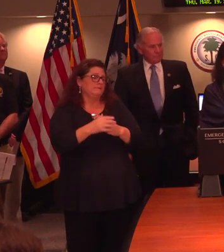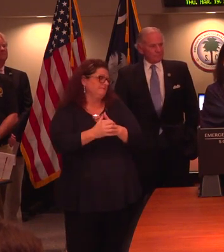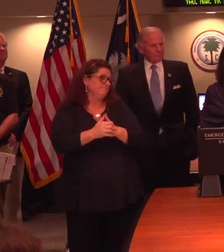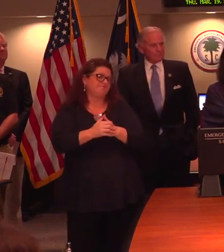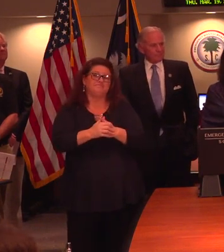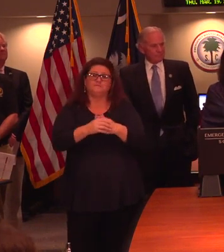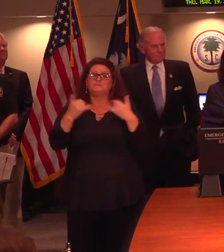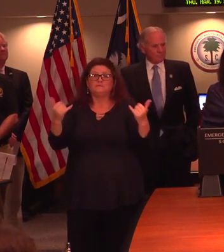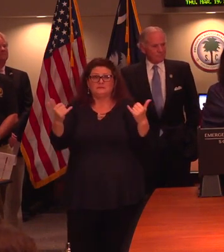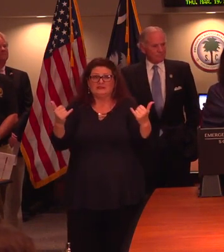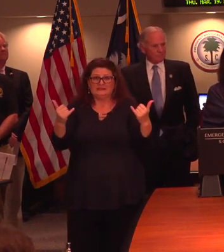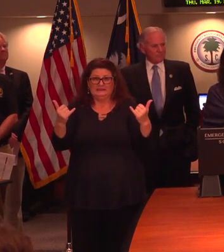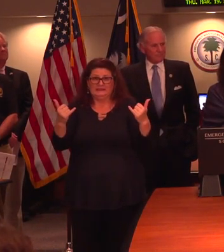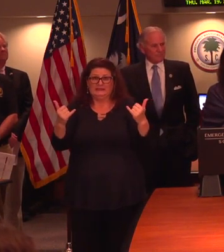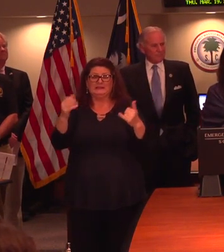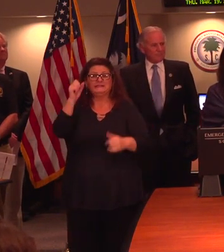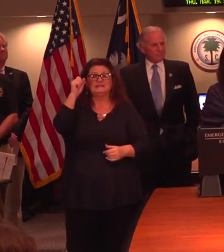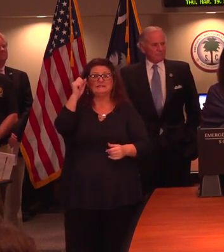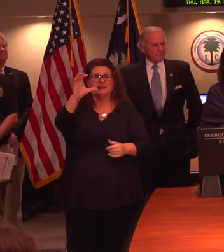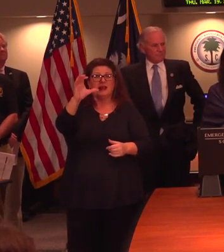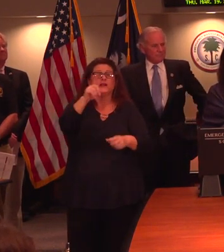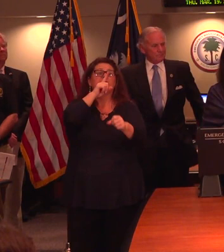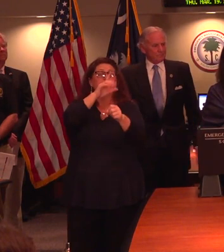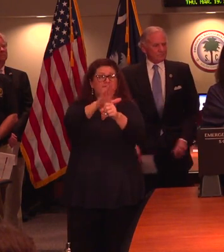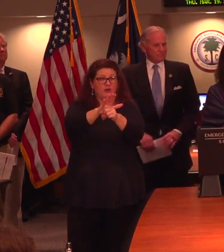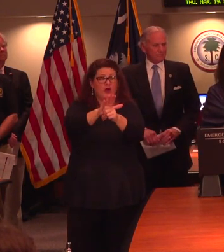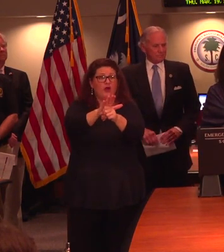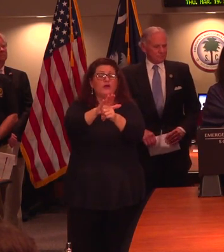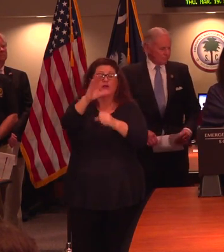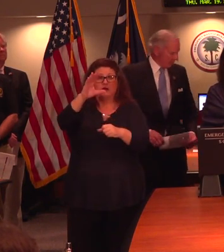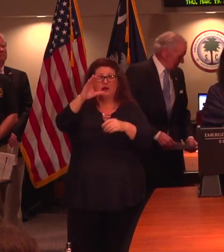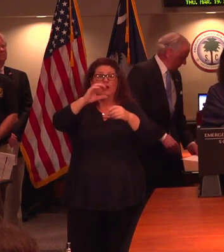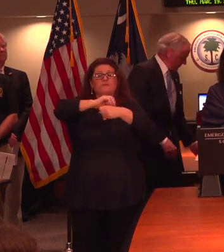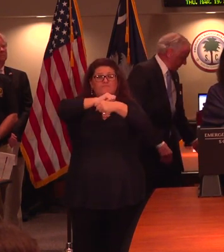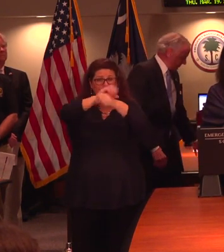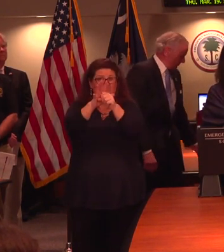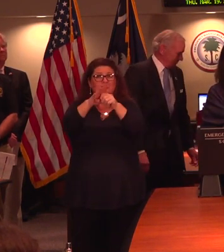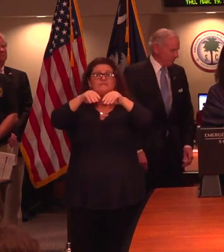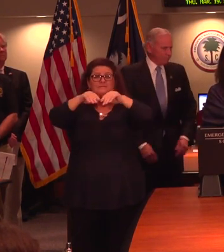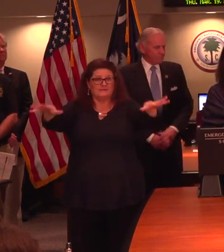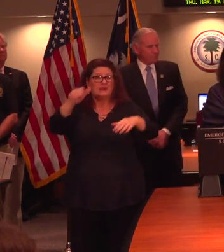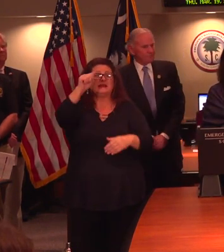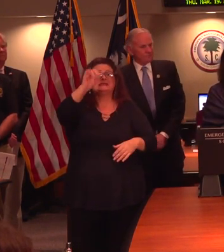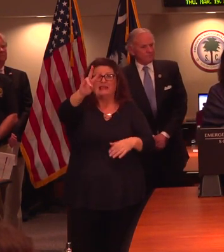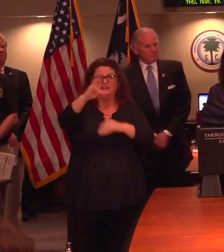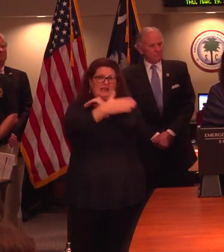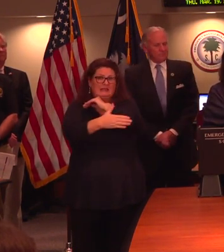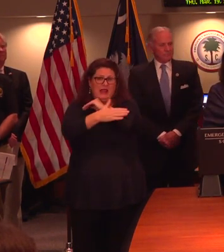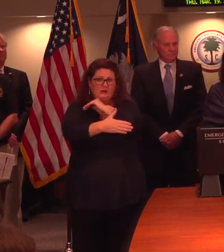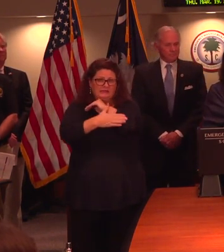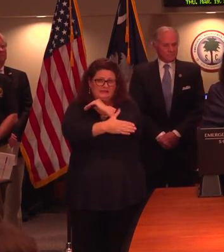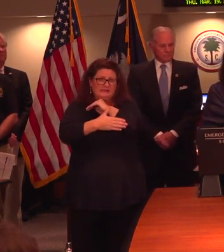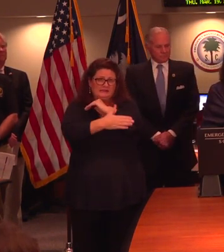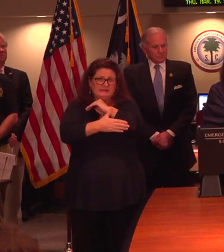As of today, South Carolina has confirmed cases of COVID-19 infection in 17 counties across our state.